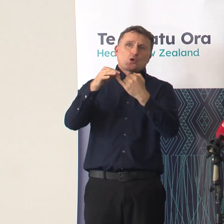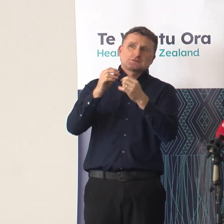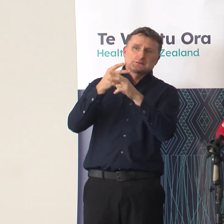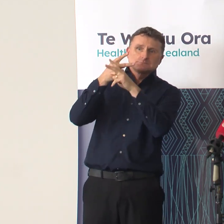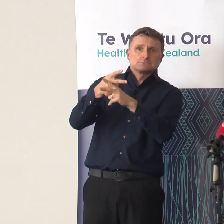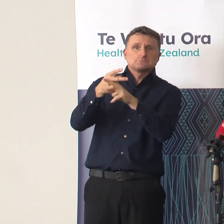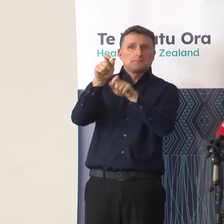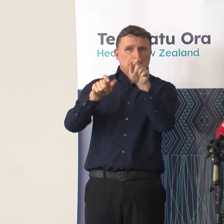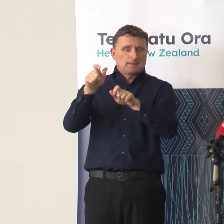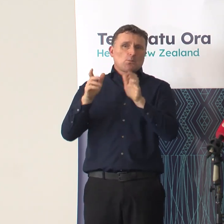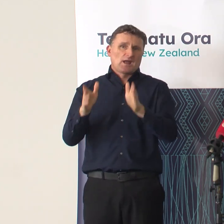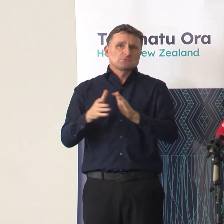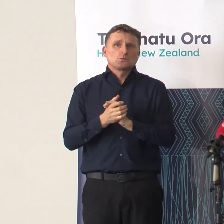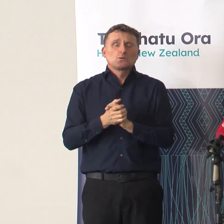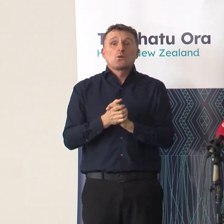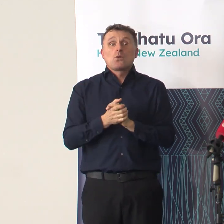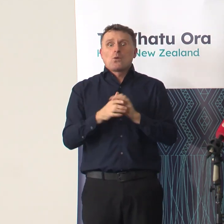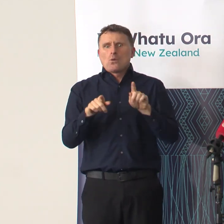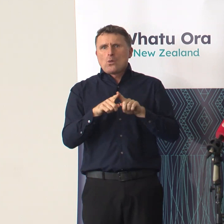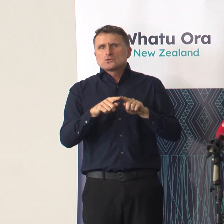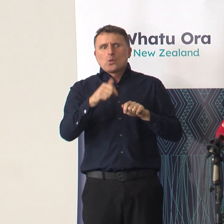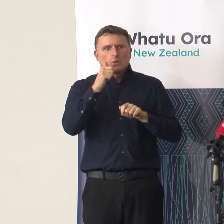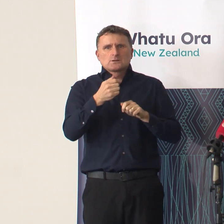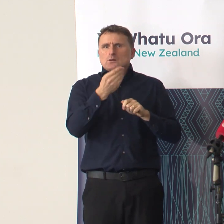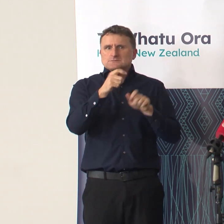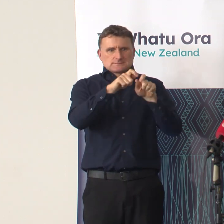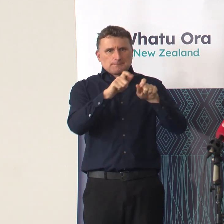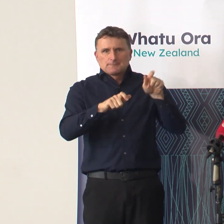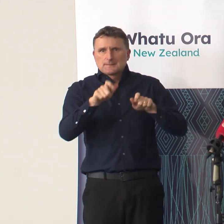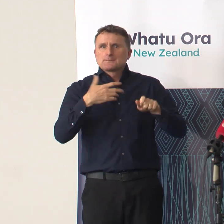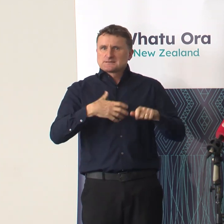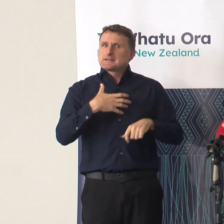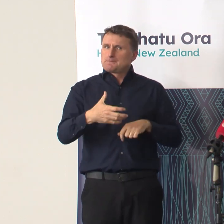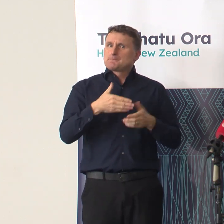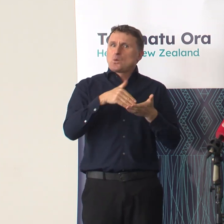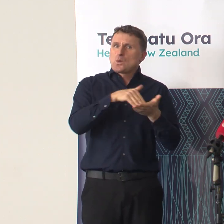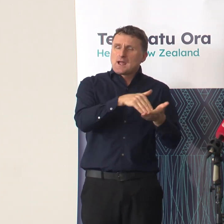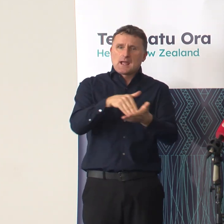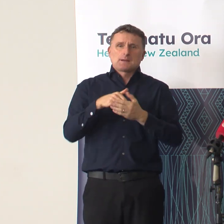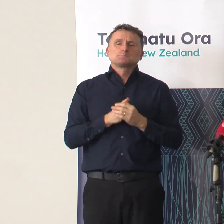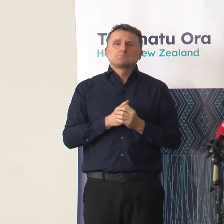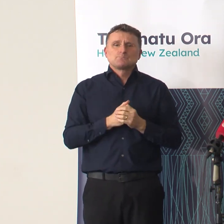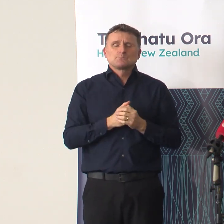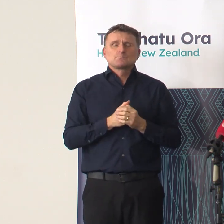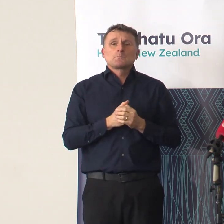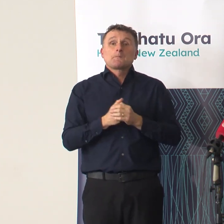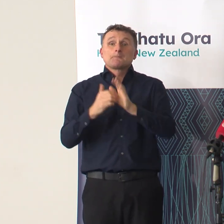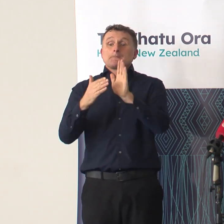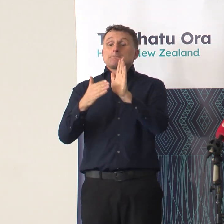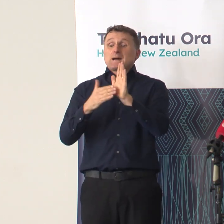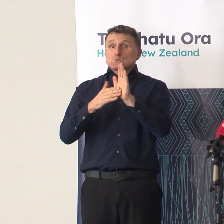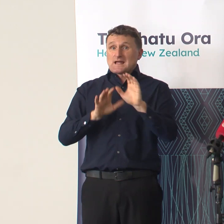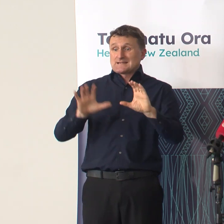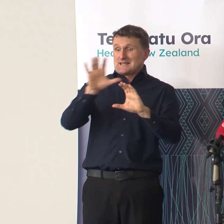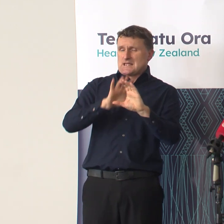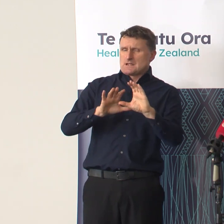as this less urgent planned care is now increasing as capacity allows. Services across Te Manawataki region have continued to manage